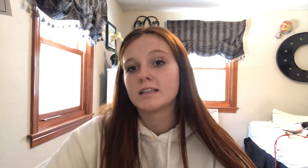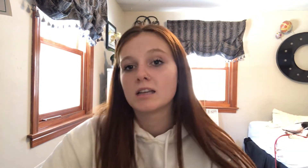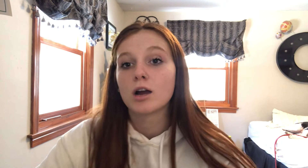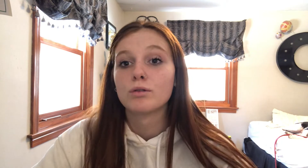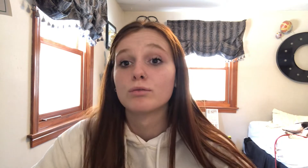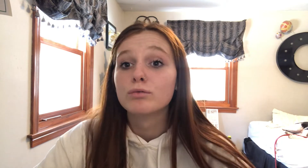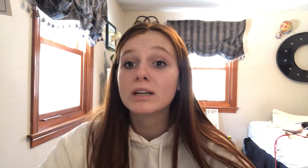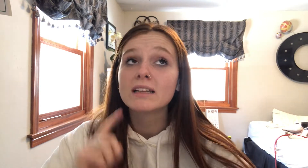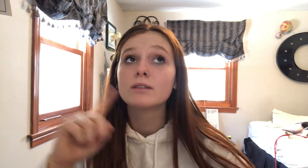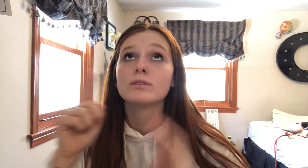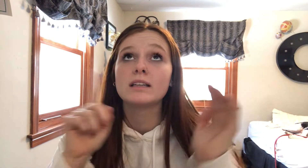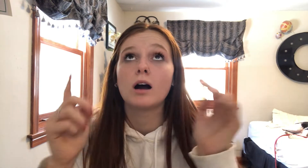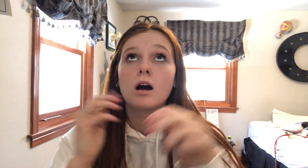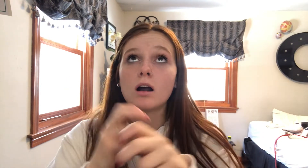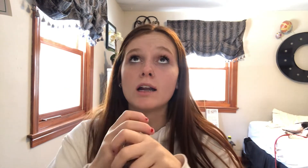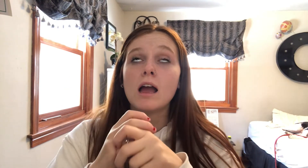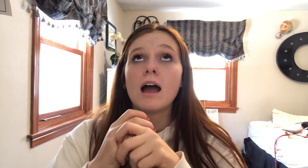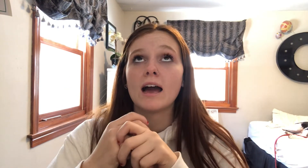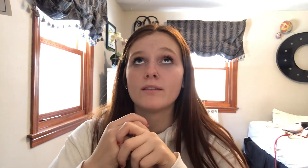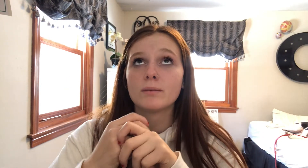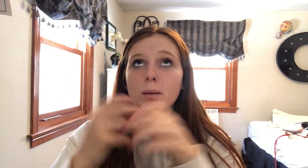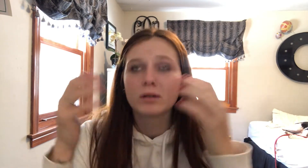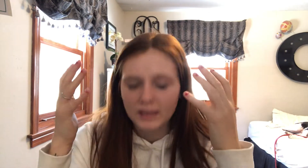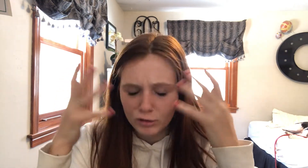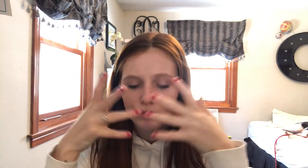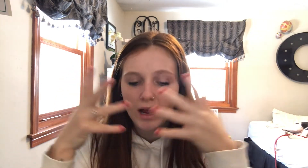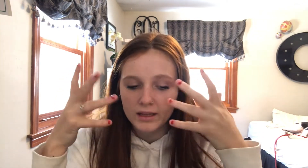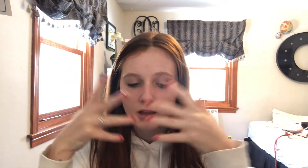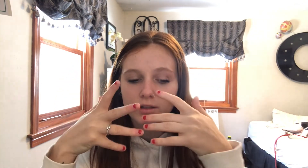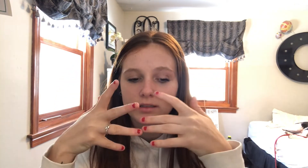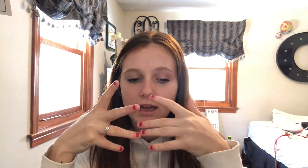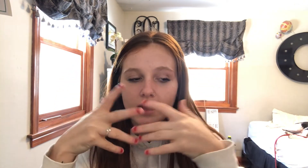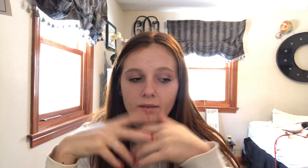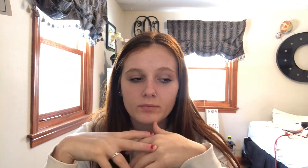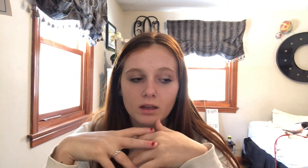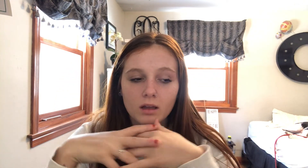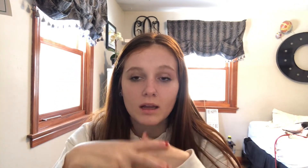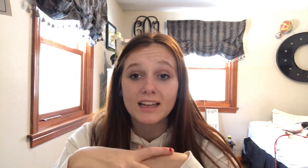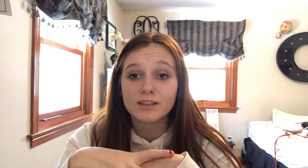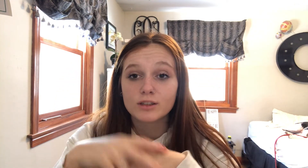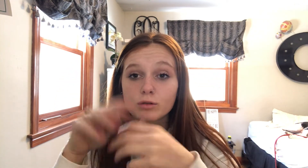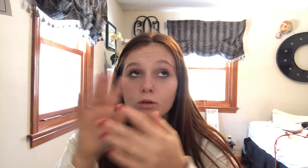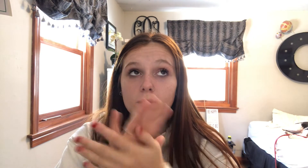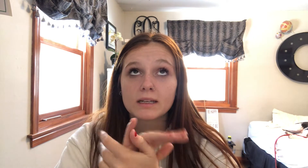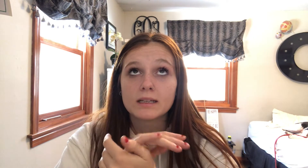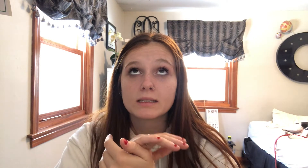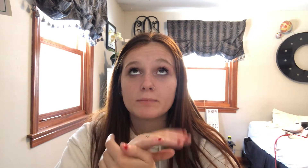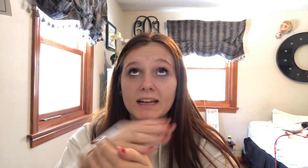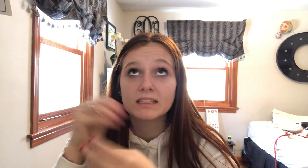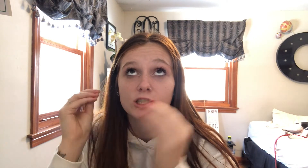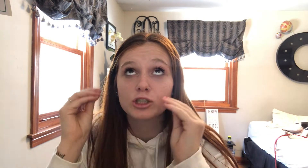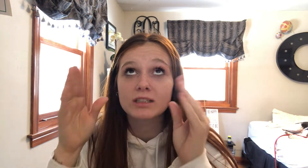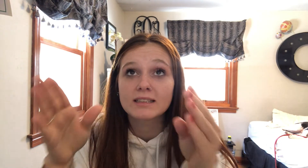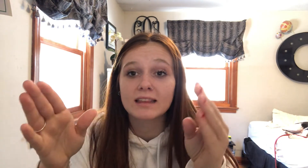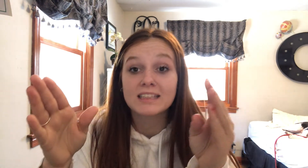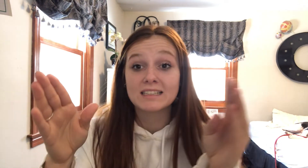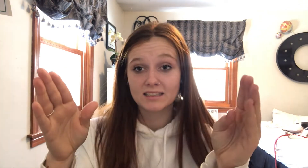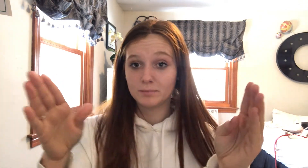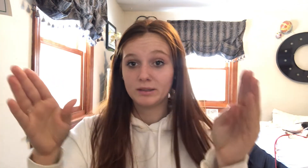that are really, really hard. I remember like crying the other day in school because my teacher sent the disability